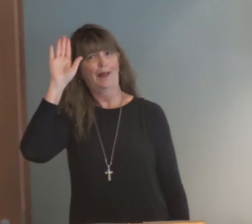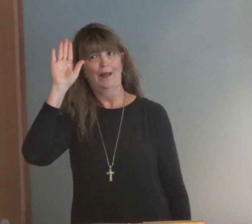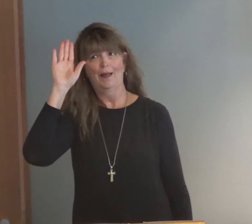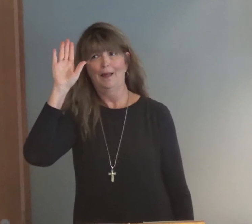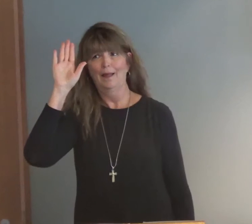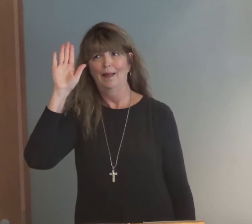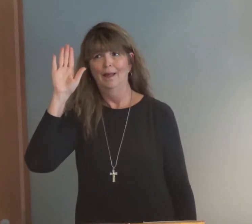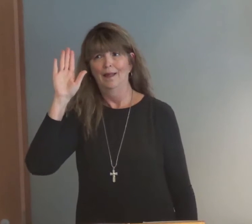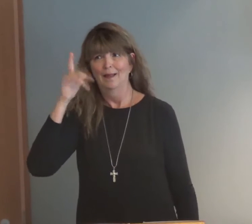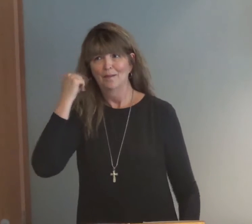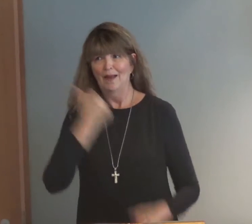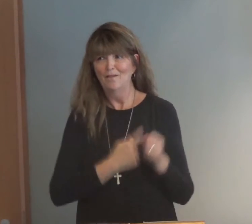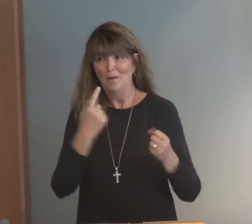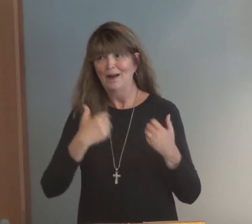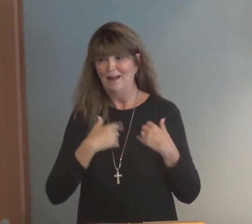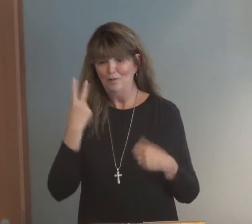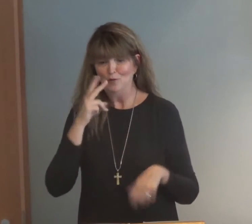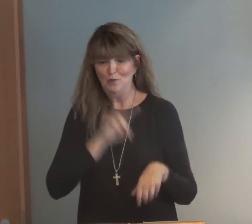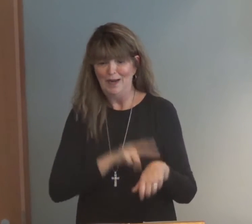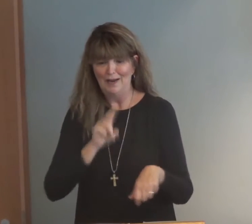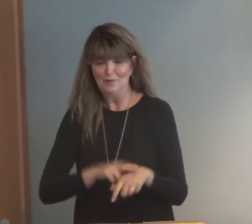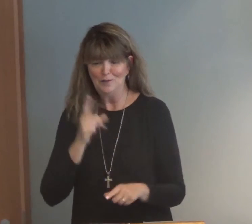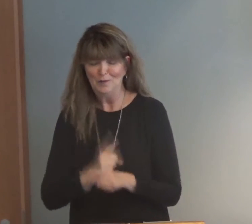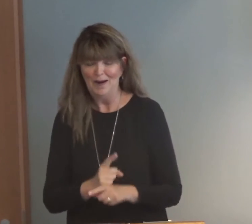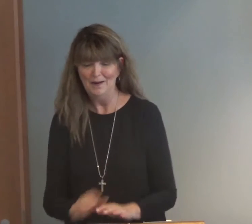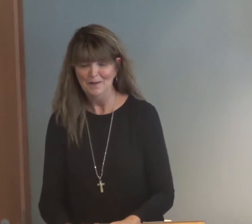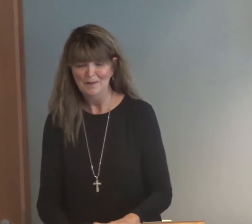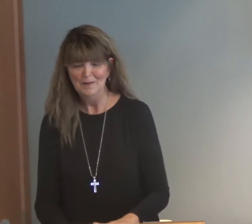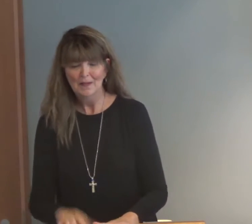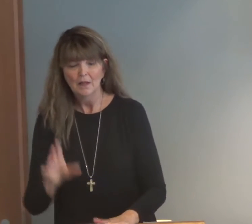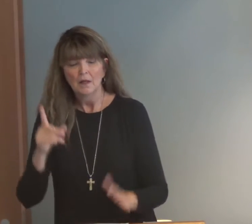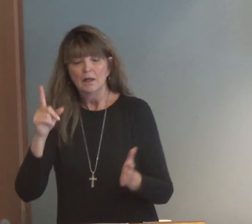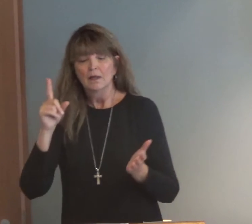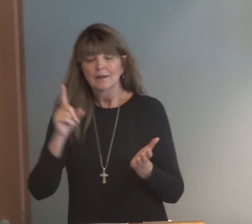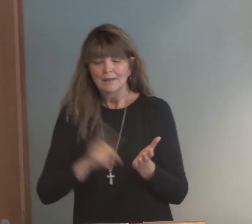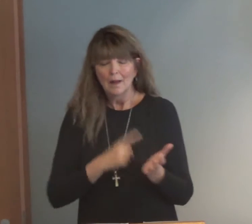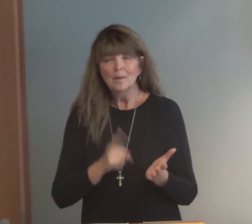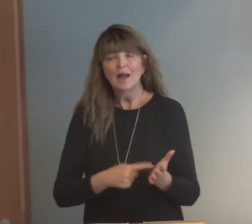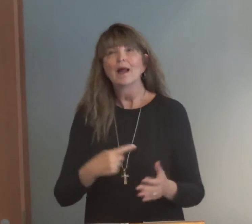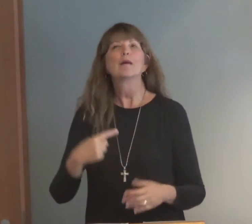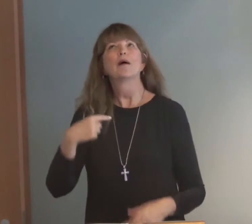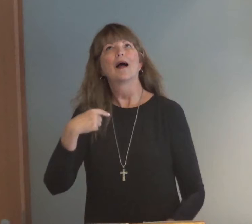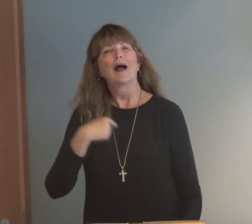Everybody's hands should be up. Y'all should know what I'm talking about. Because we've all got those two natures within us.